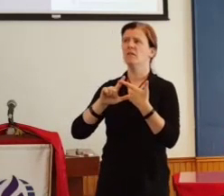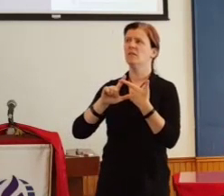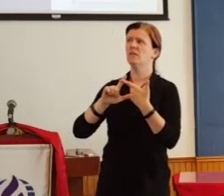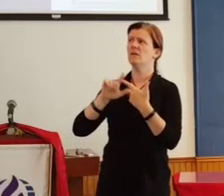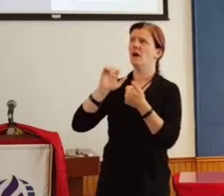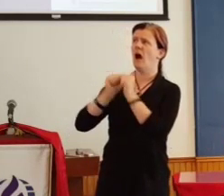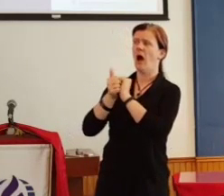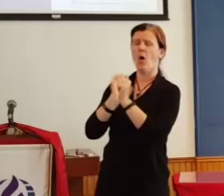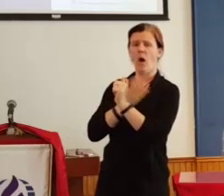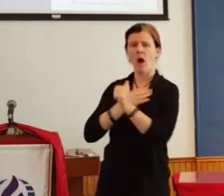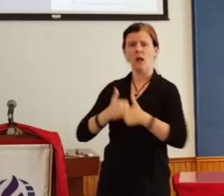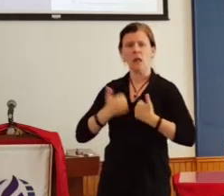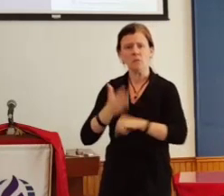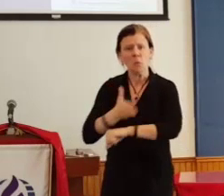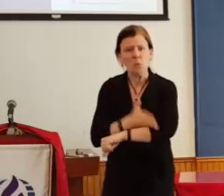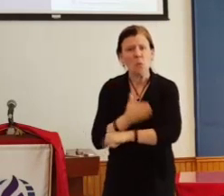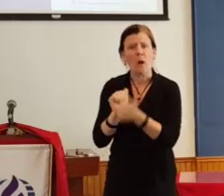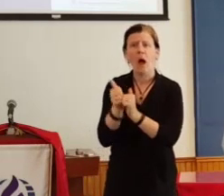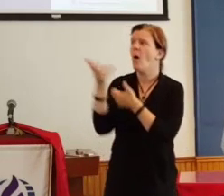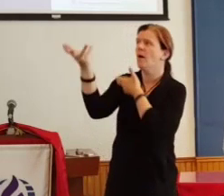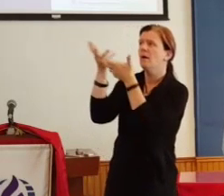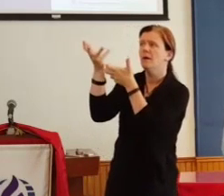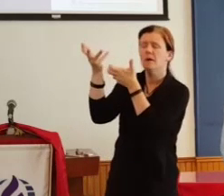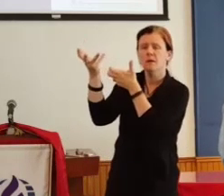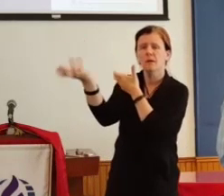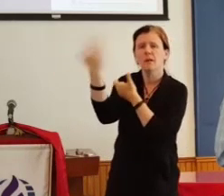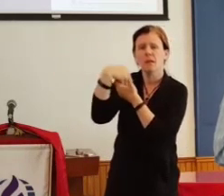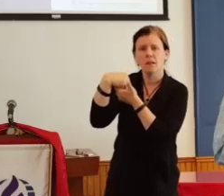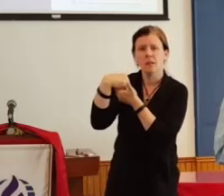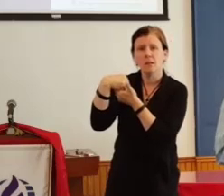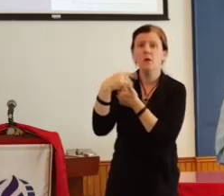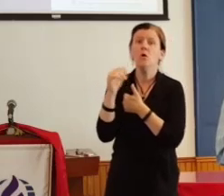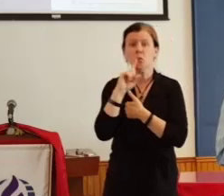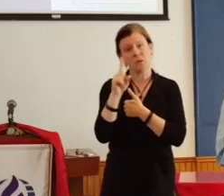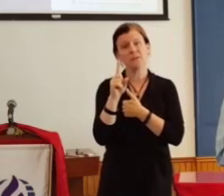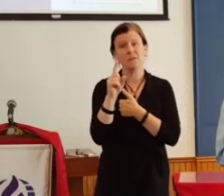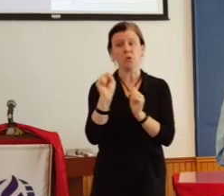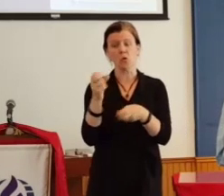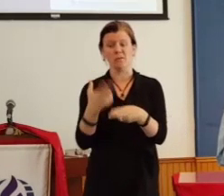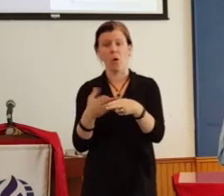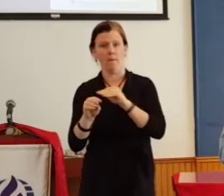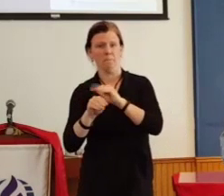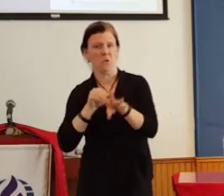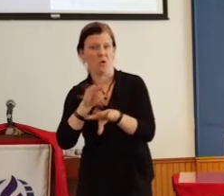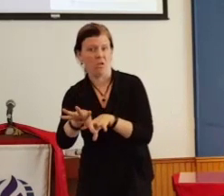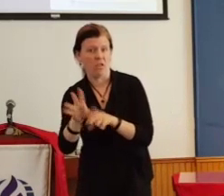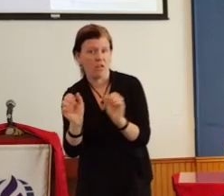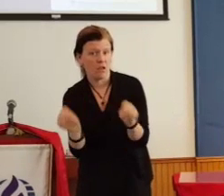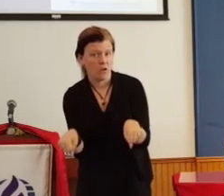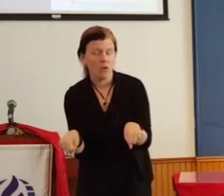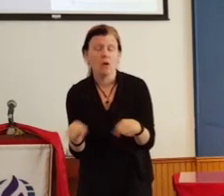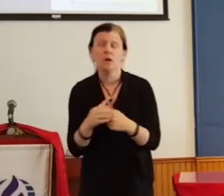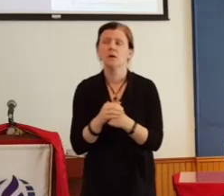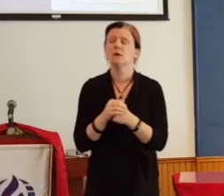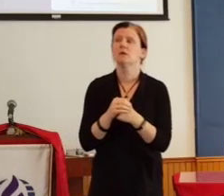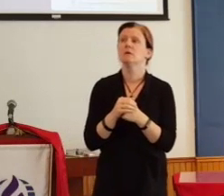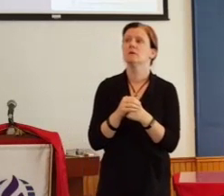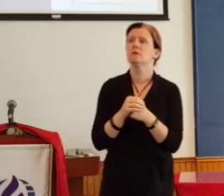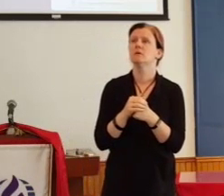coincidences that might otherwise be known as miracles. To speak to others about where the Holy Spirit might